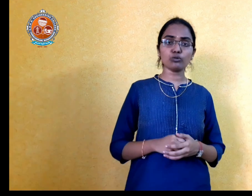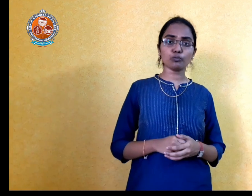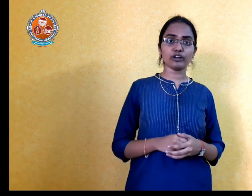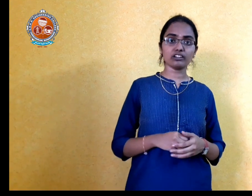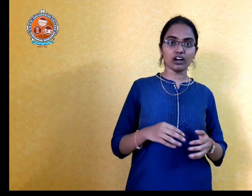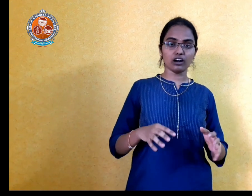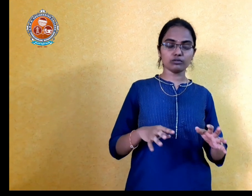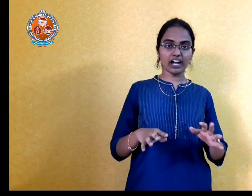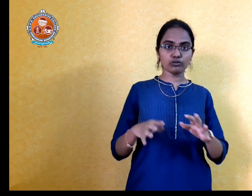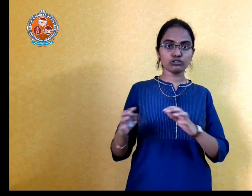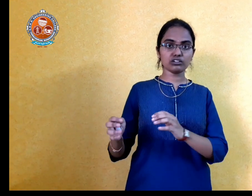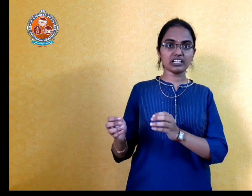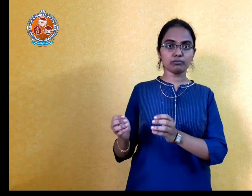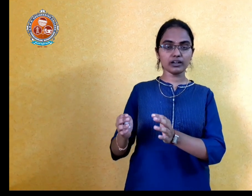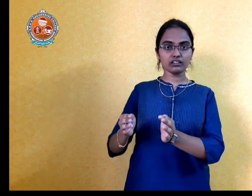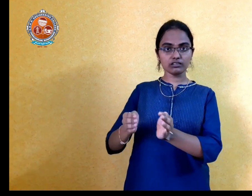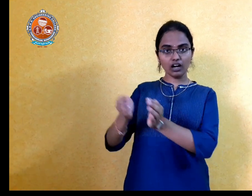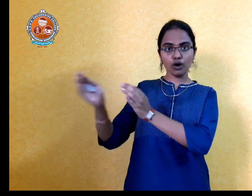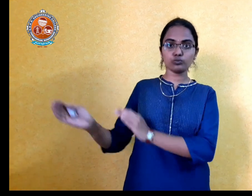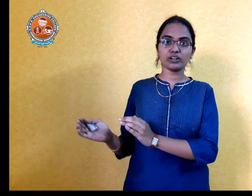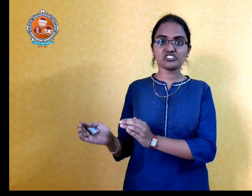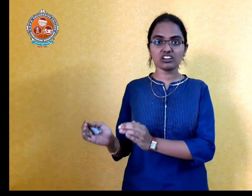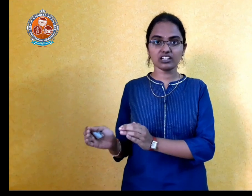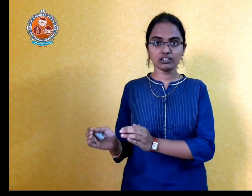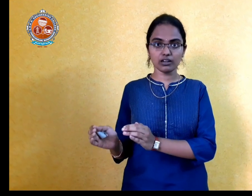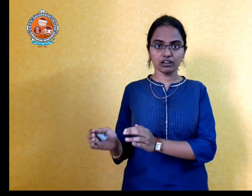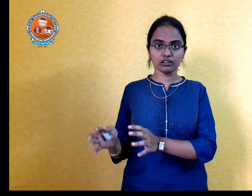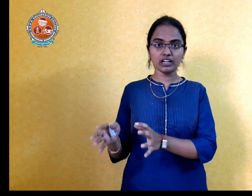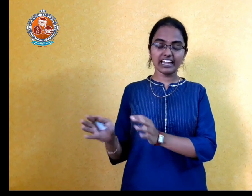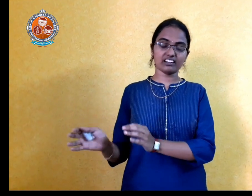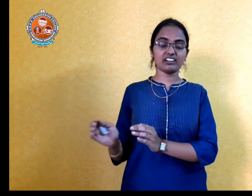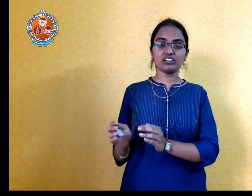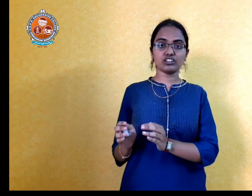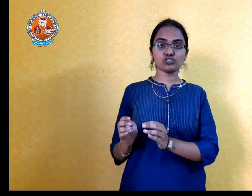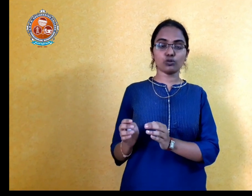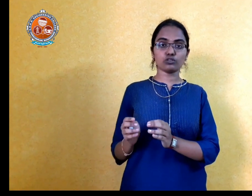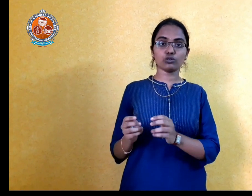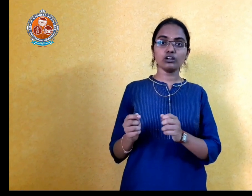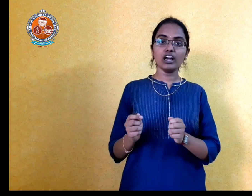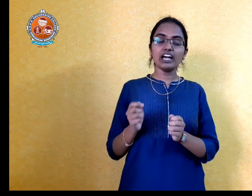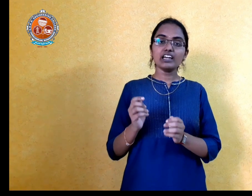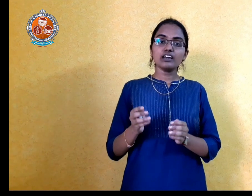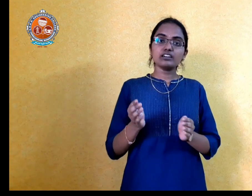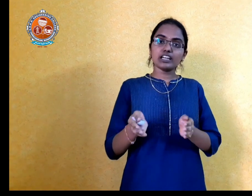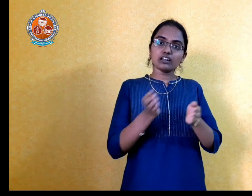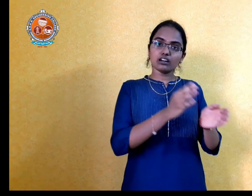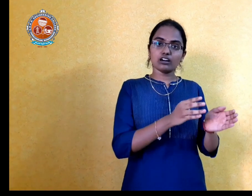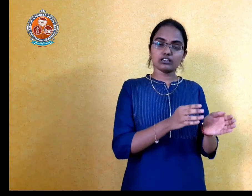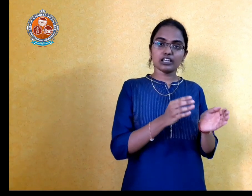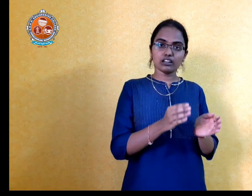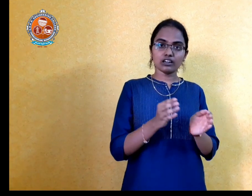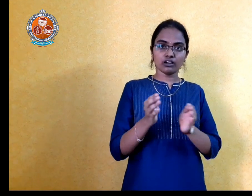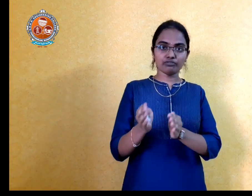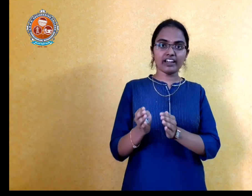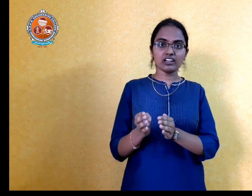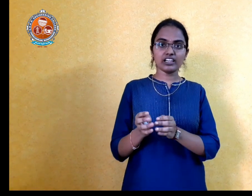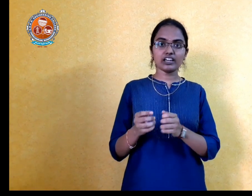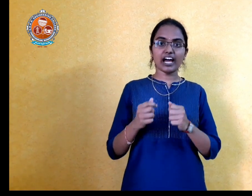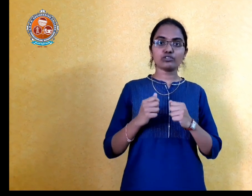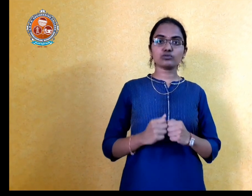more point I want to tell how my journey in the United Richo also till final year I was